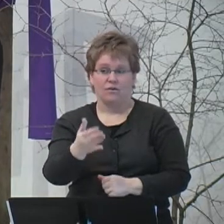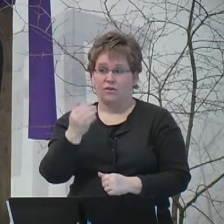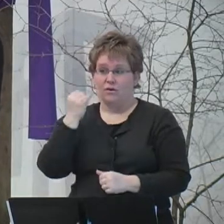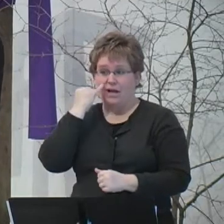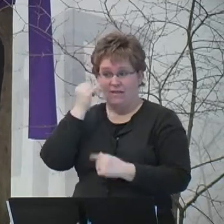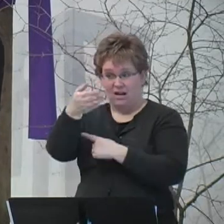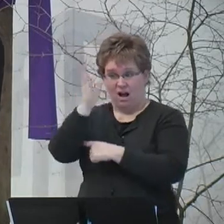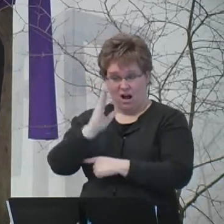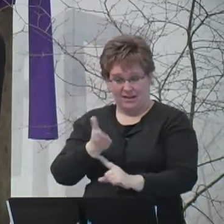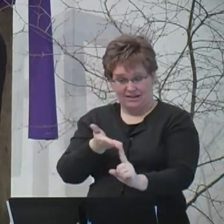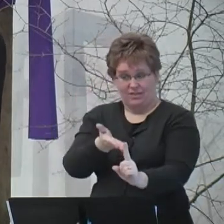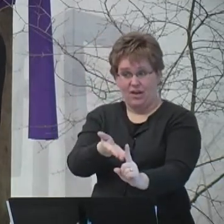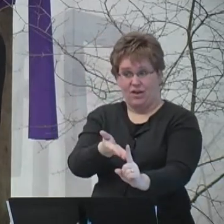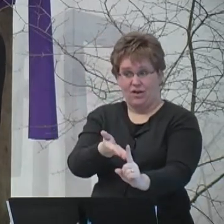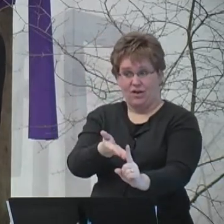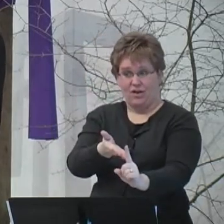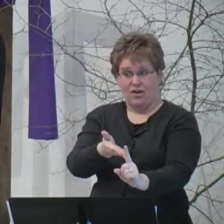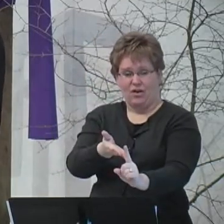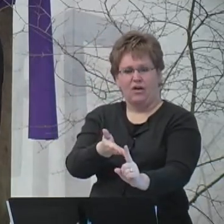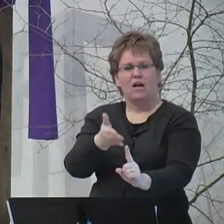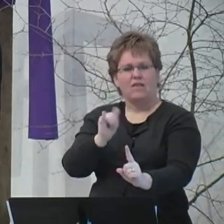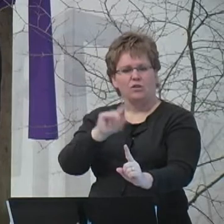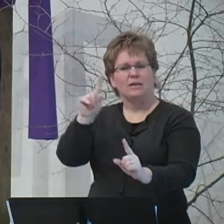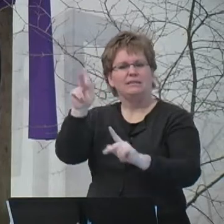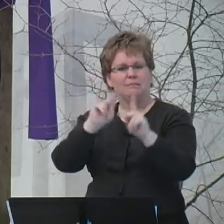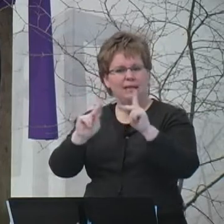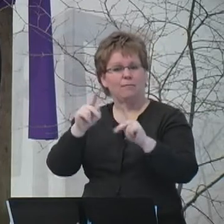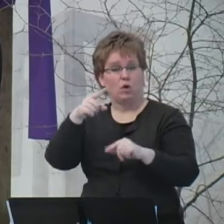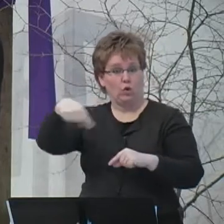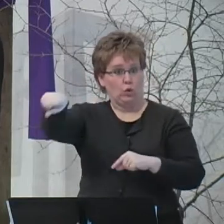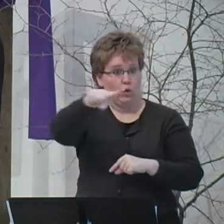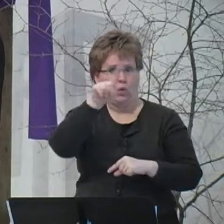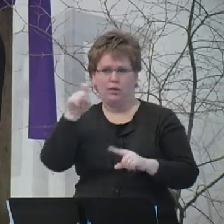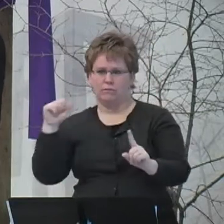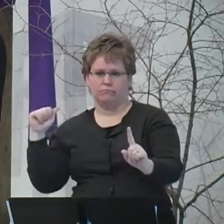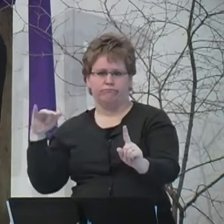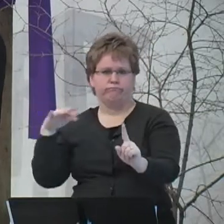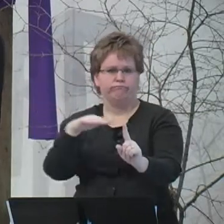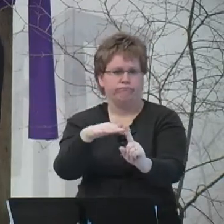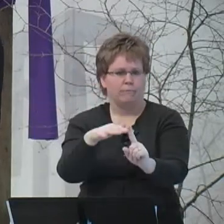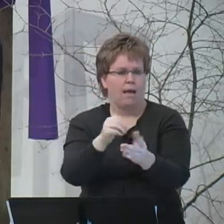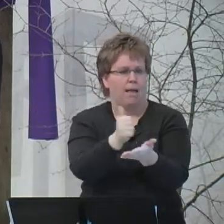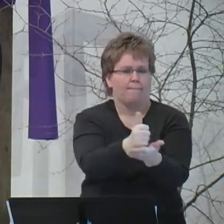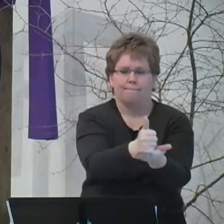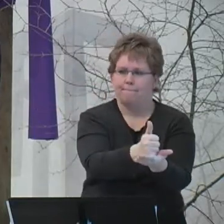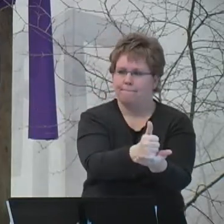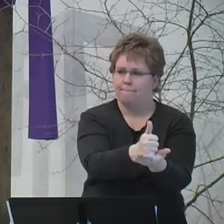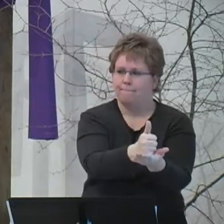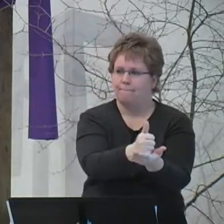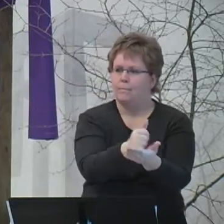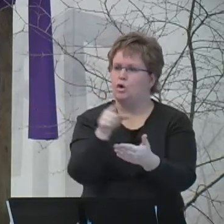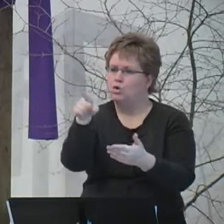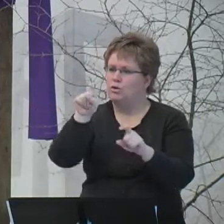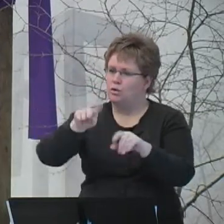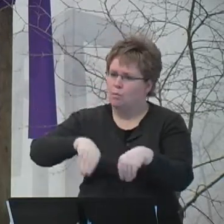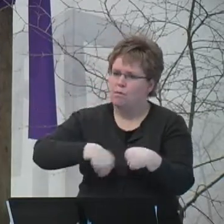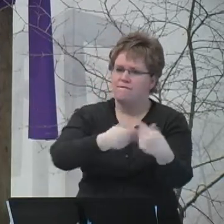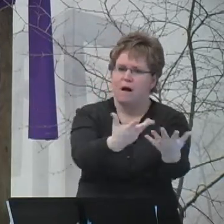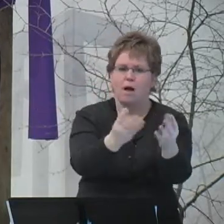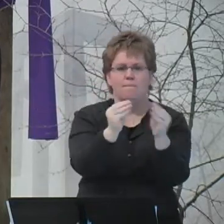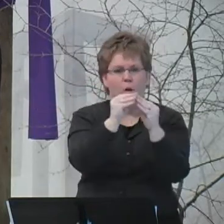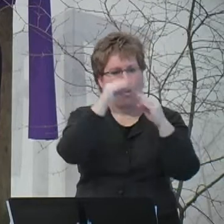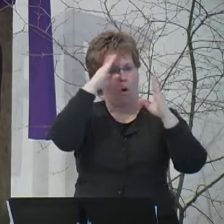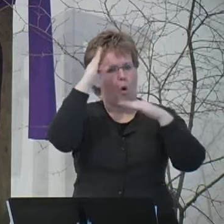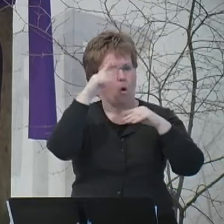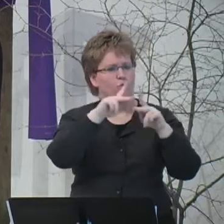is, that's where God's people need to be, bringing help and hope to